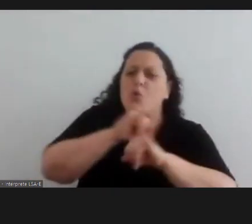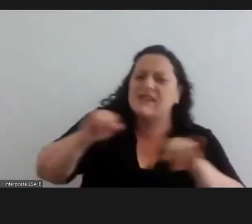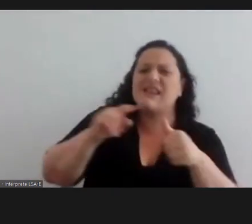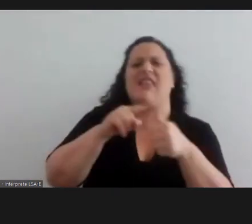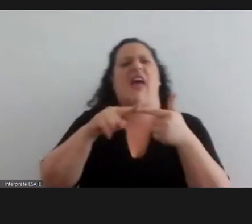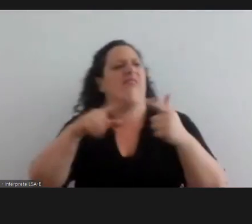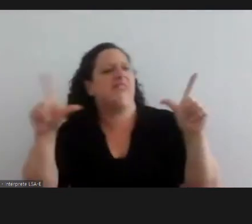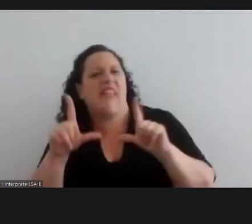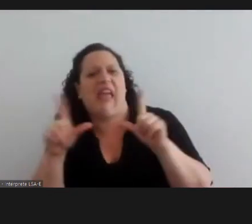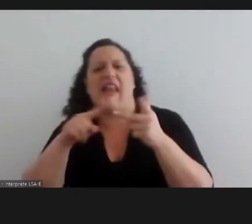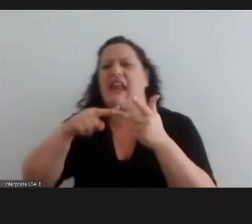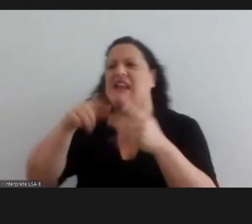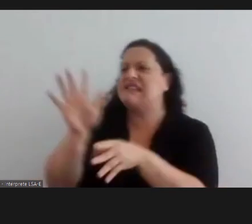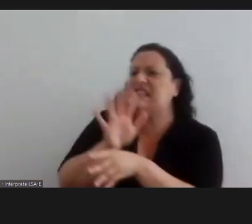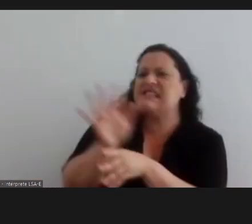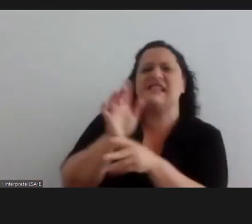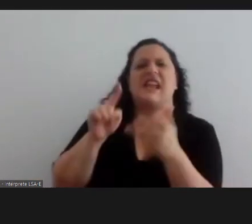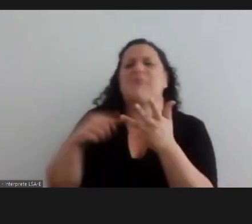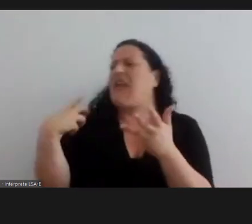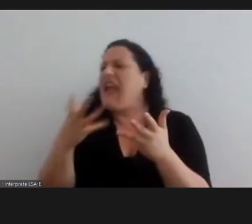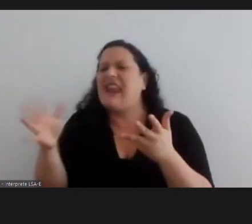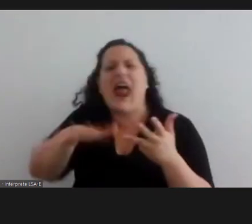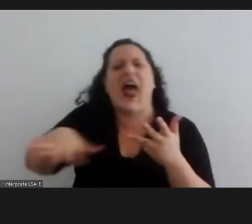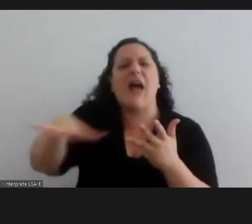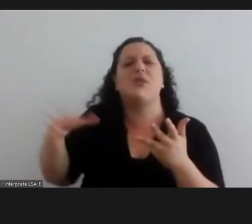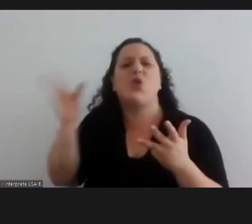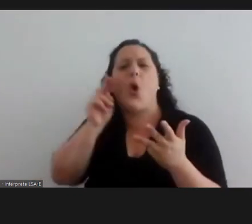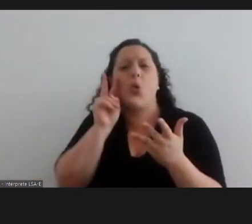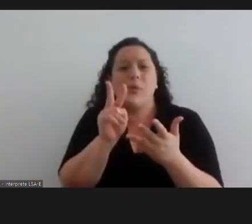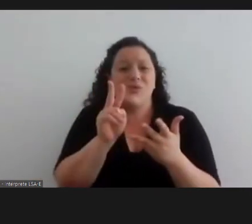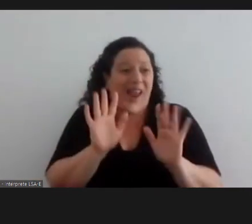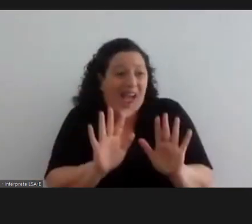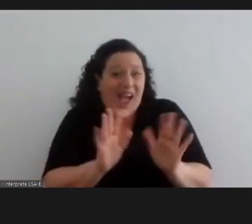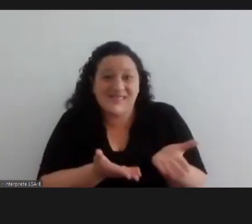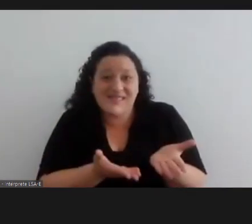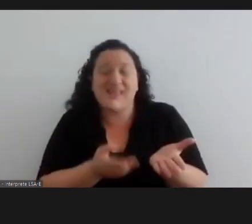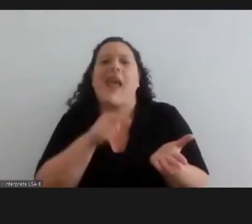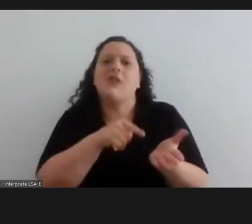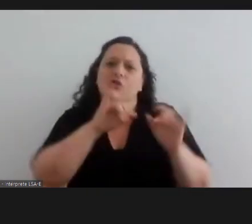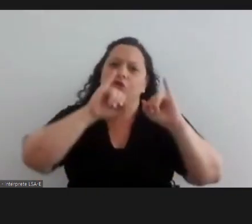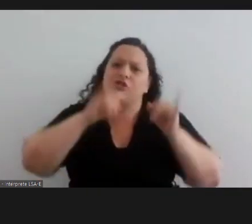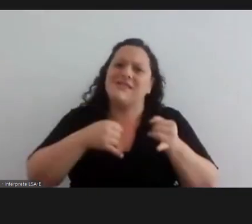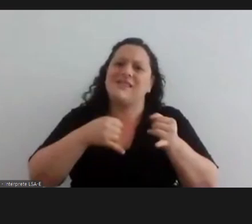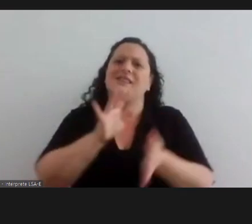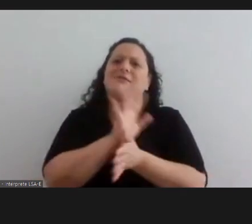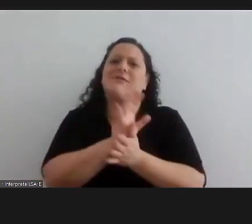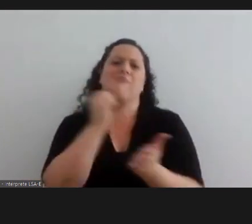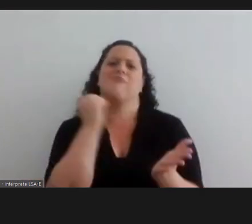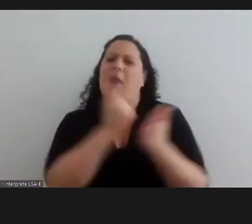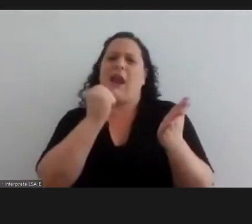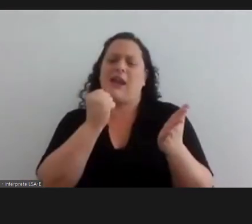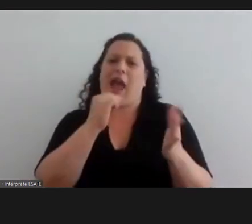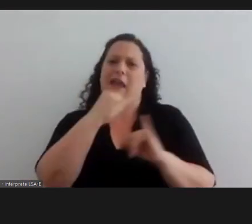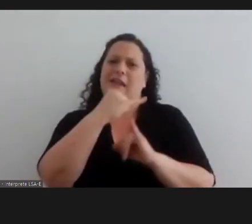on tv and in the entire audiovisual industry then this will end up damaging many